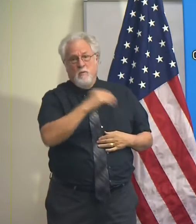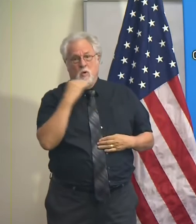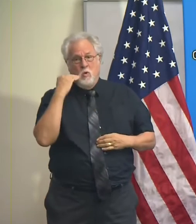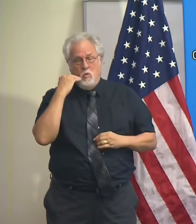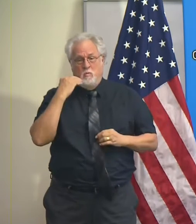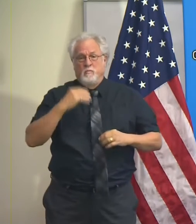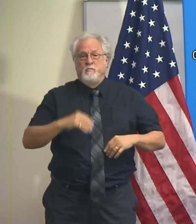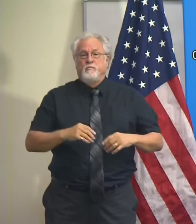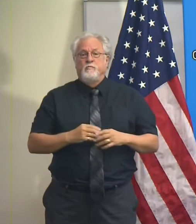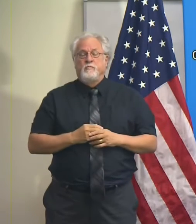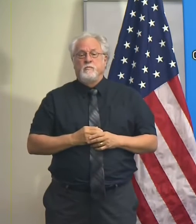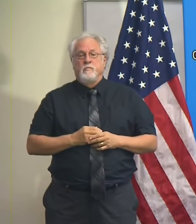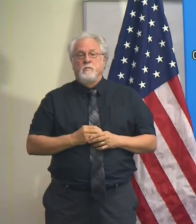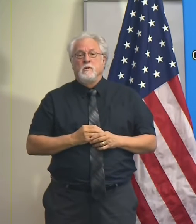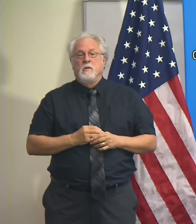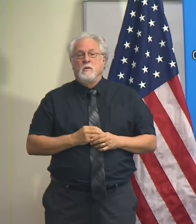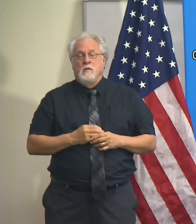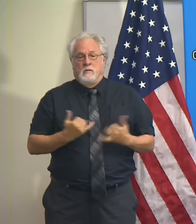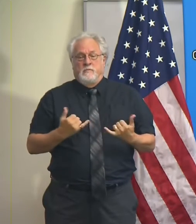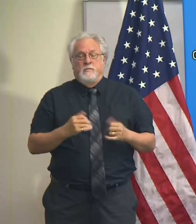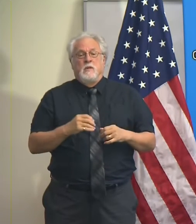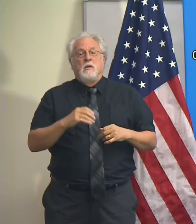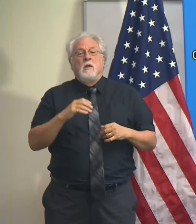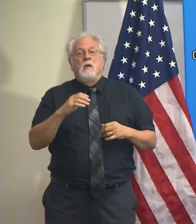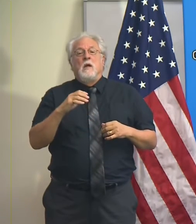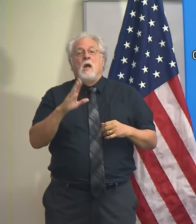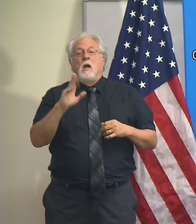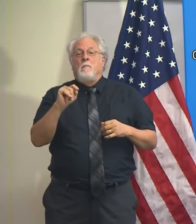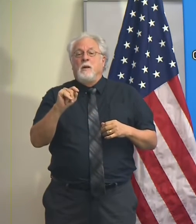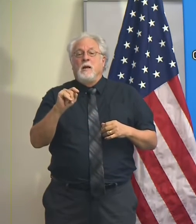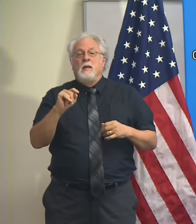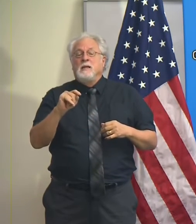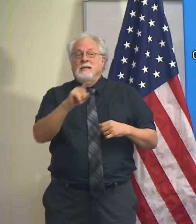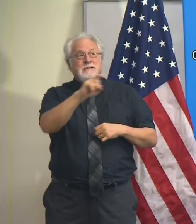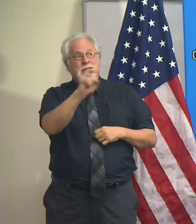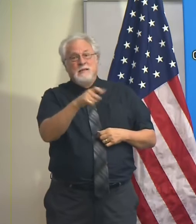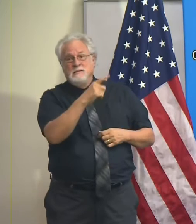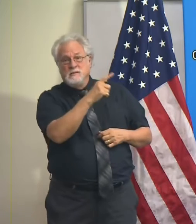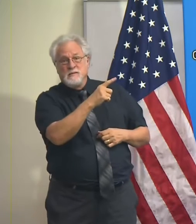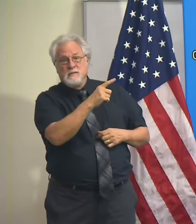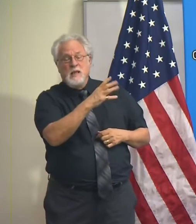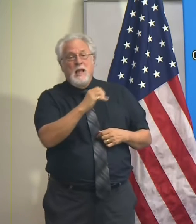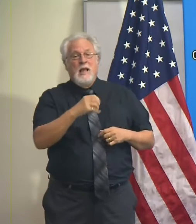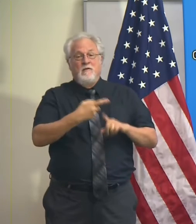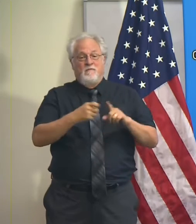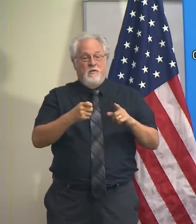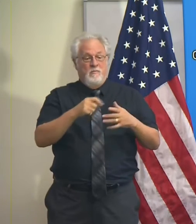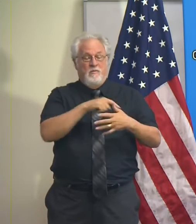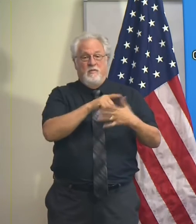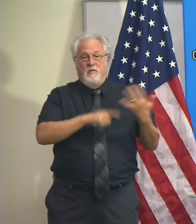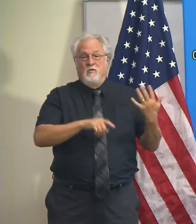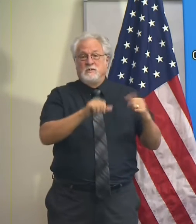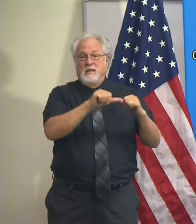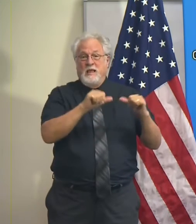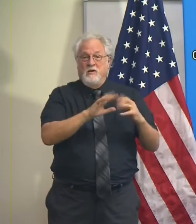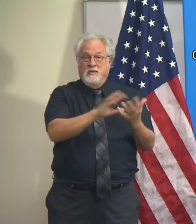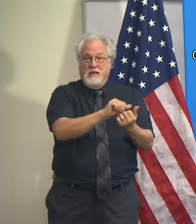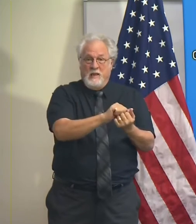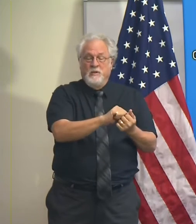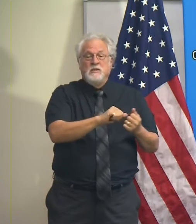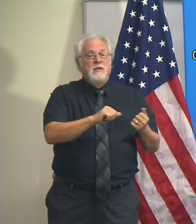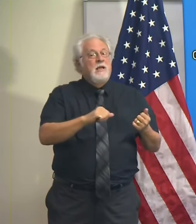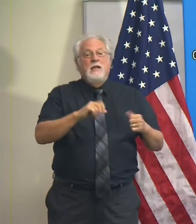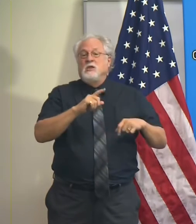come on back to Louisiana at this point. But if you're in Texas and you're from one of these heavily damaged areas and